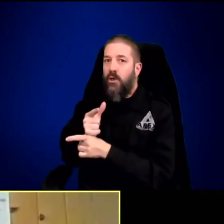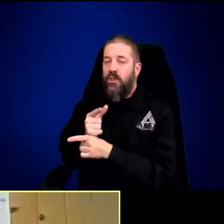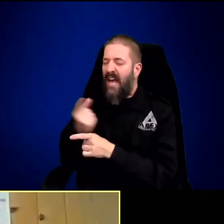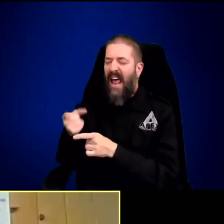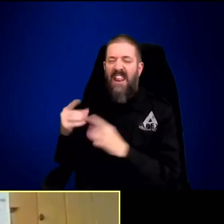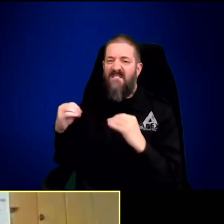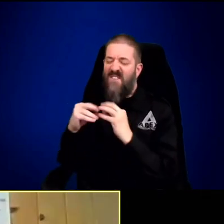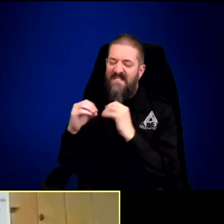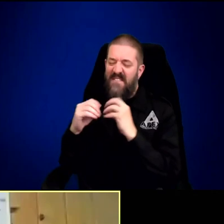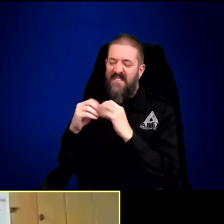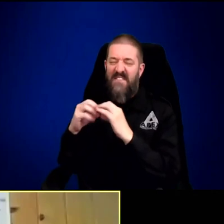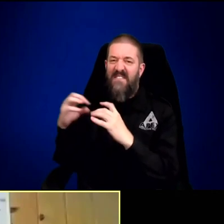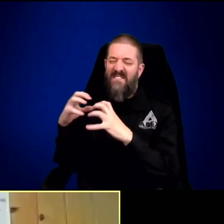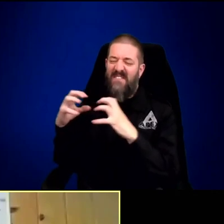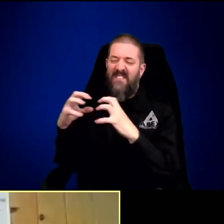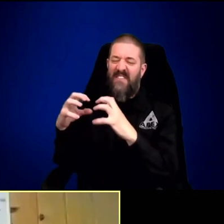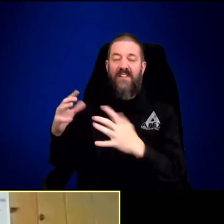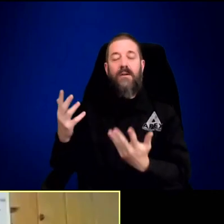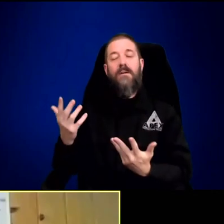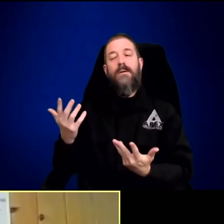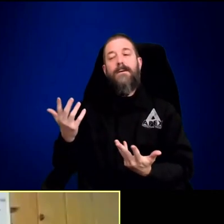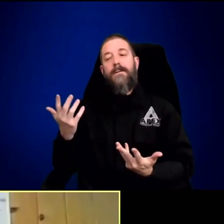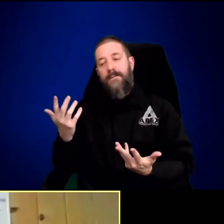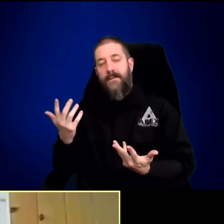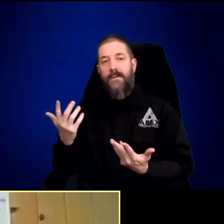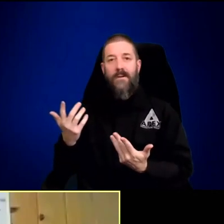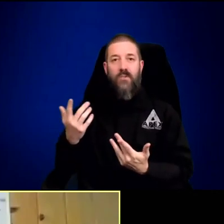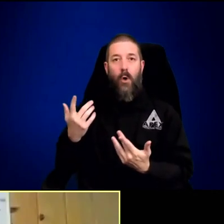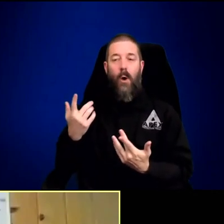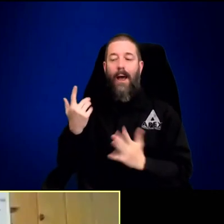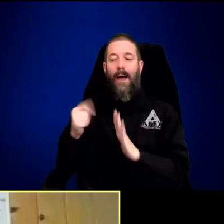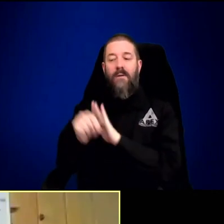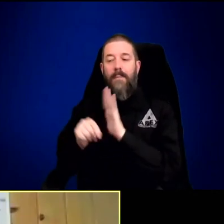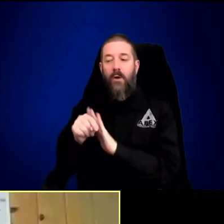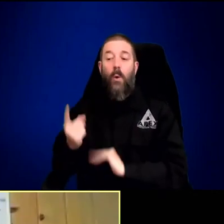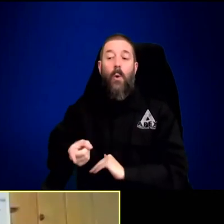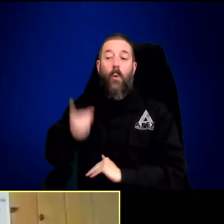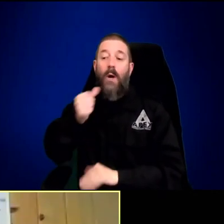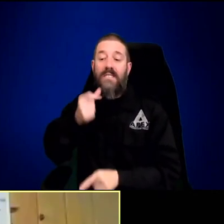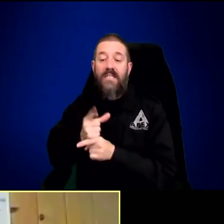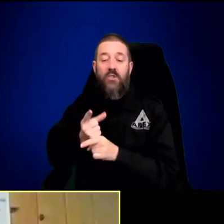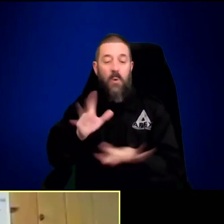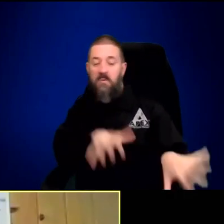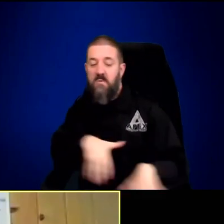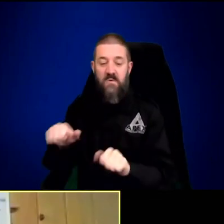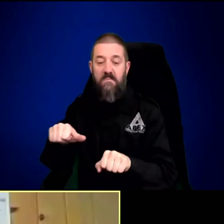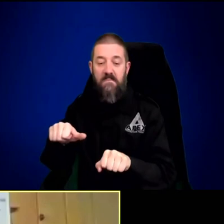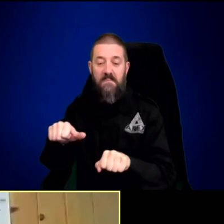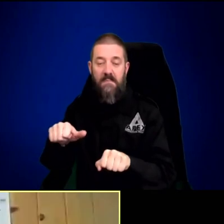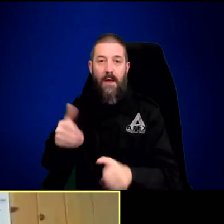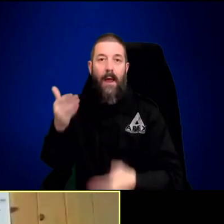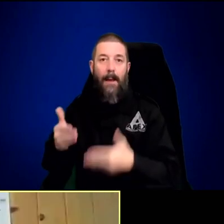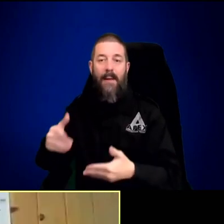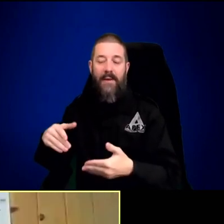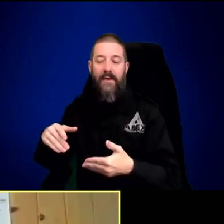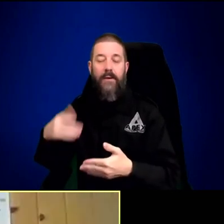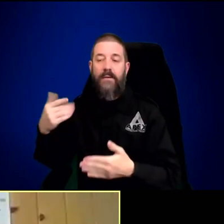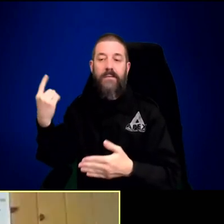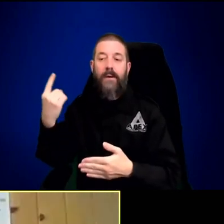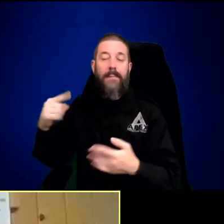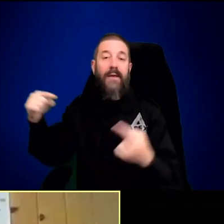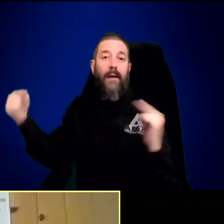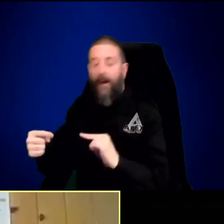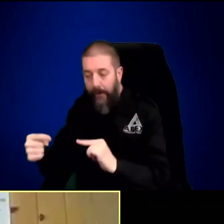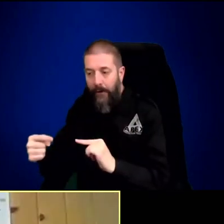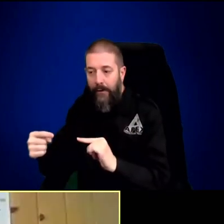Yeah. Getting back to Junction, there were two older female sisters. They were both gray, 907 and